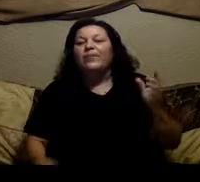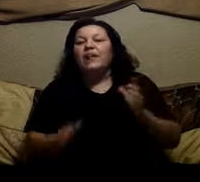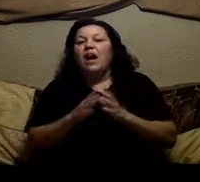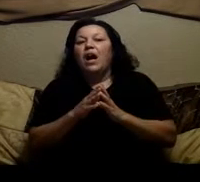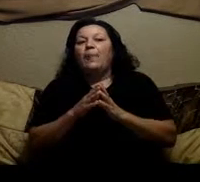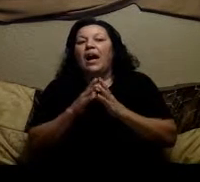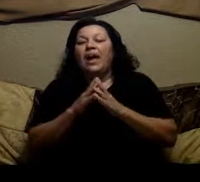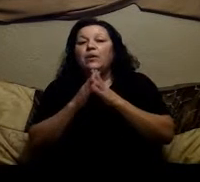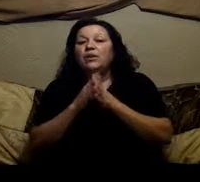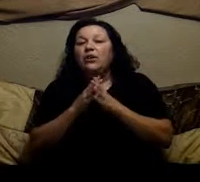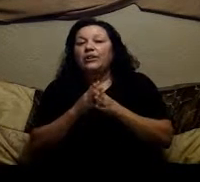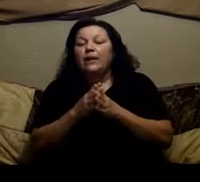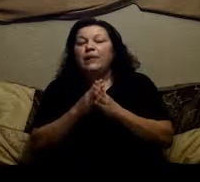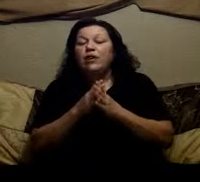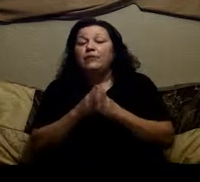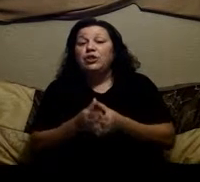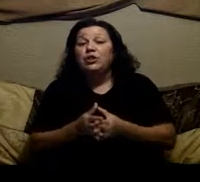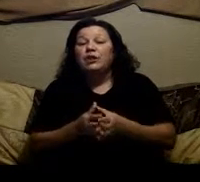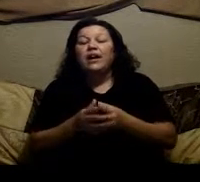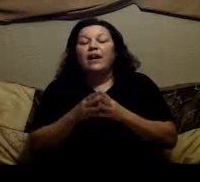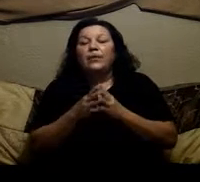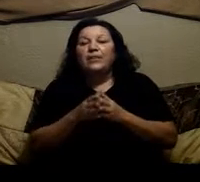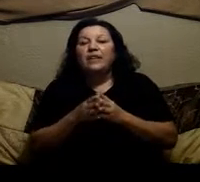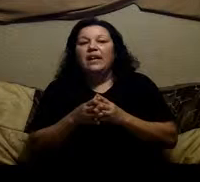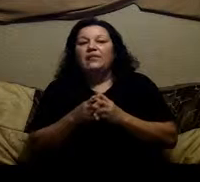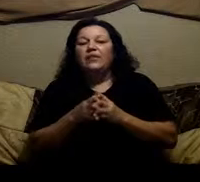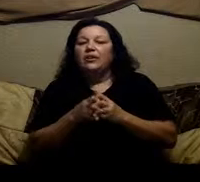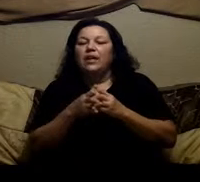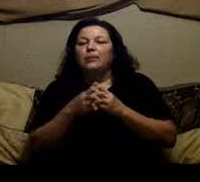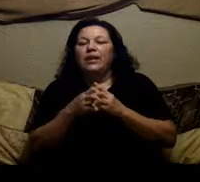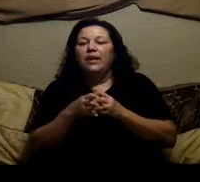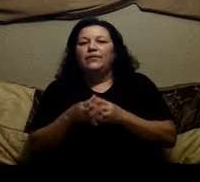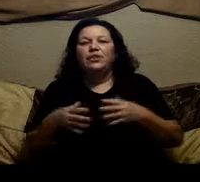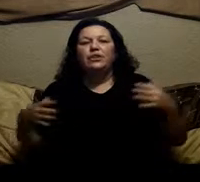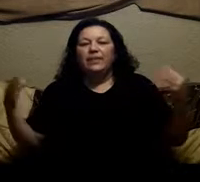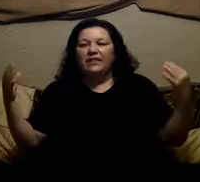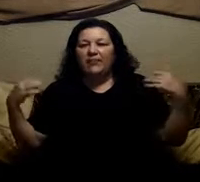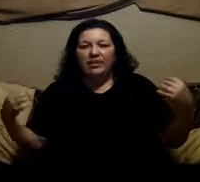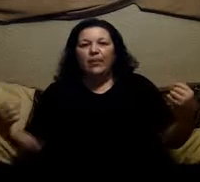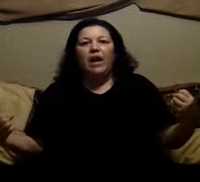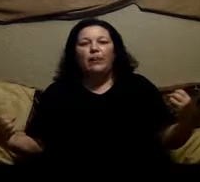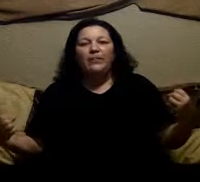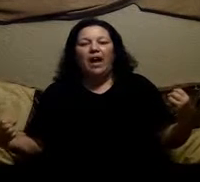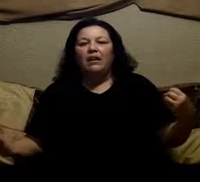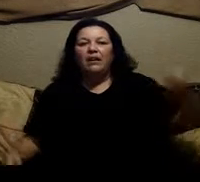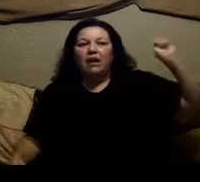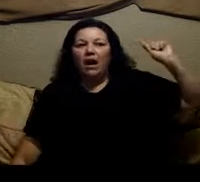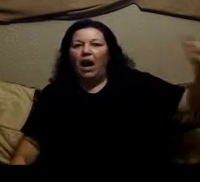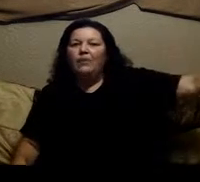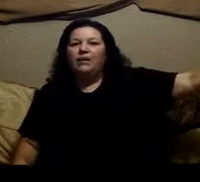um i had a really hard time getting off of sugar and the reason i had a very hard time getting off of sugar is because every time i got upset i would